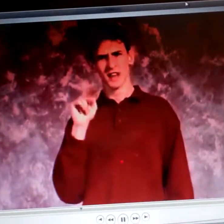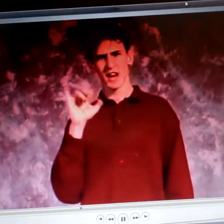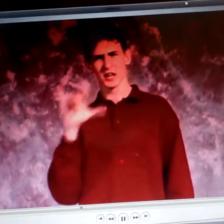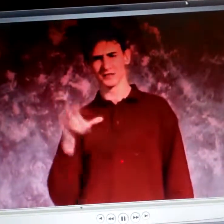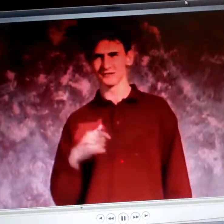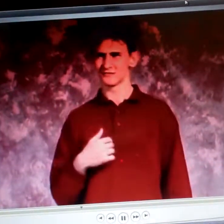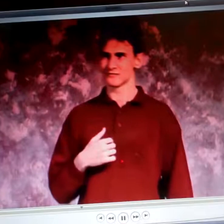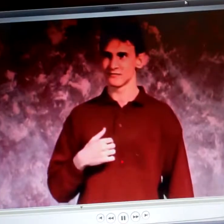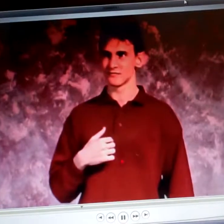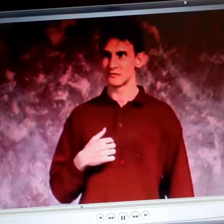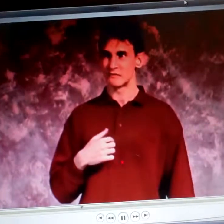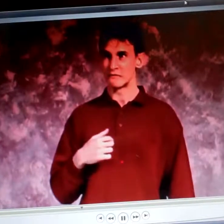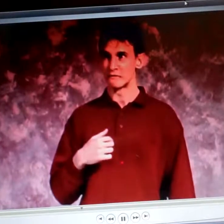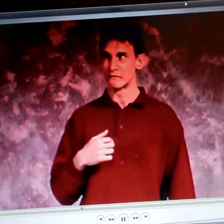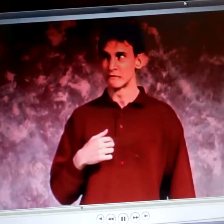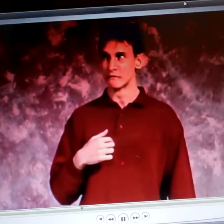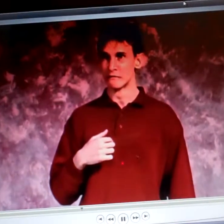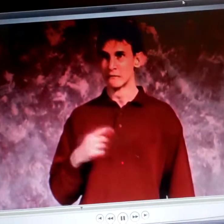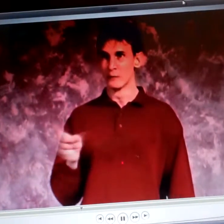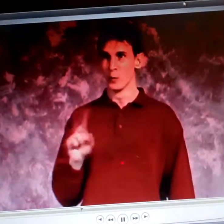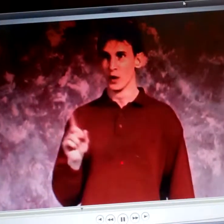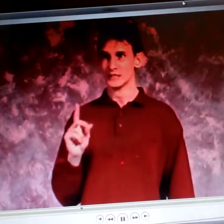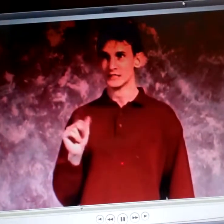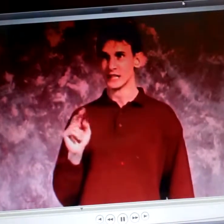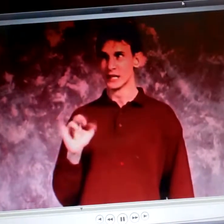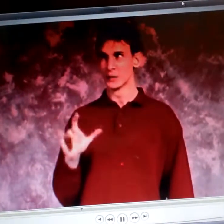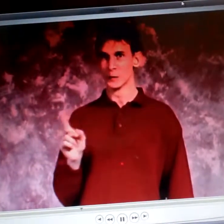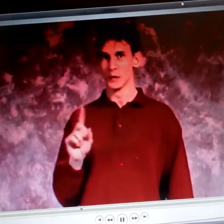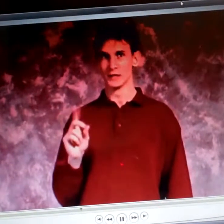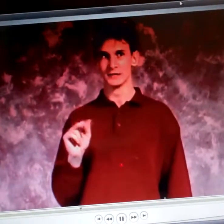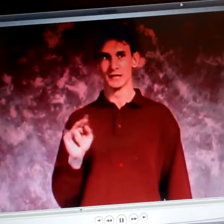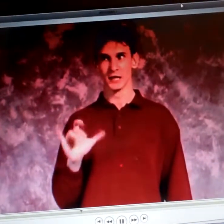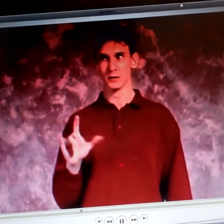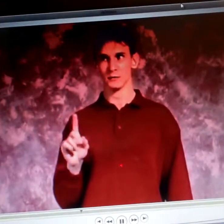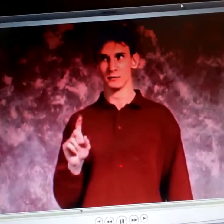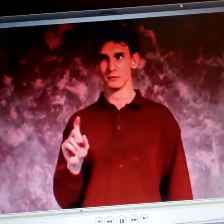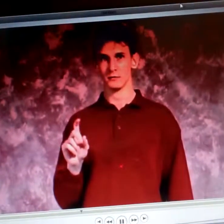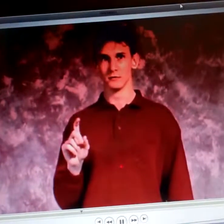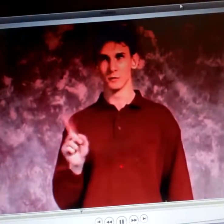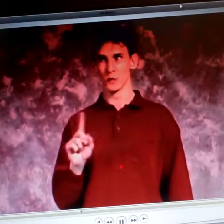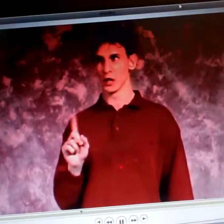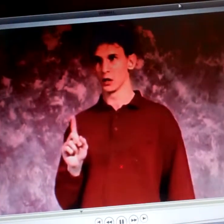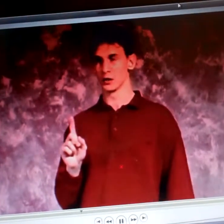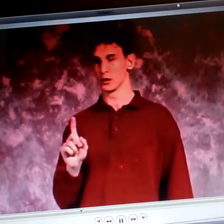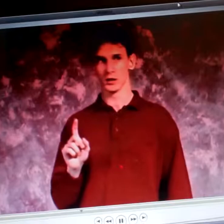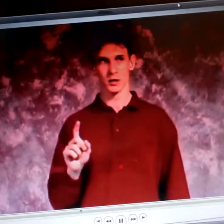One person asked us, where is Daniel? And we all looked at each other like, where is Daniel?